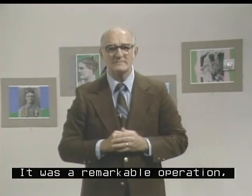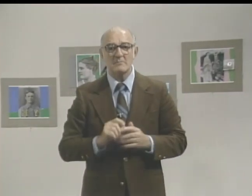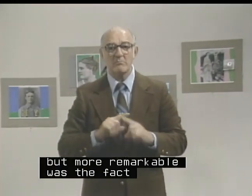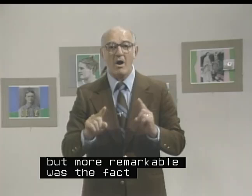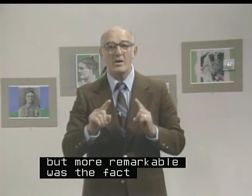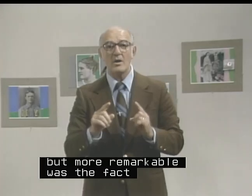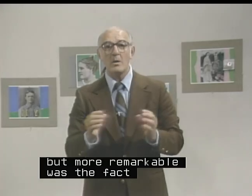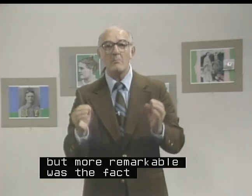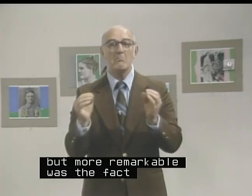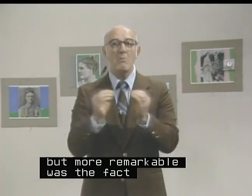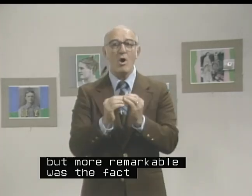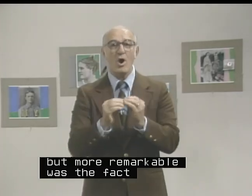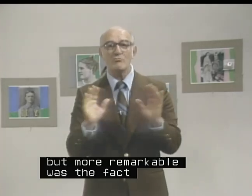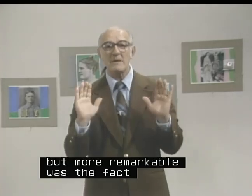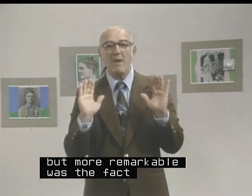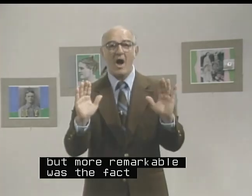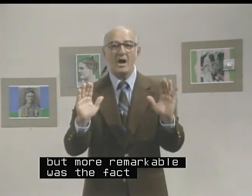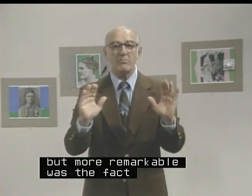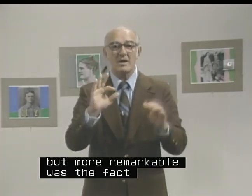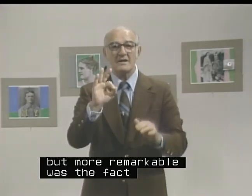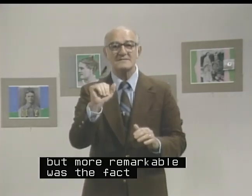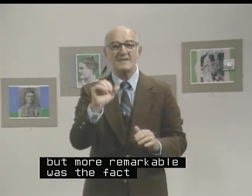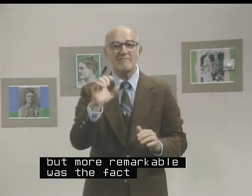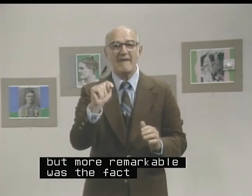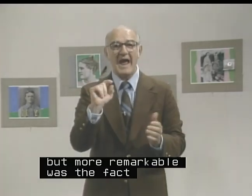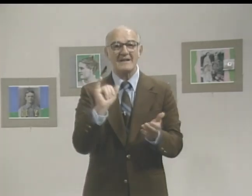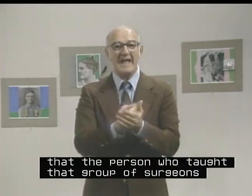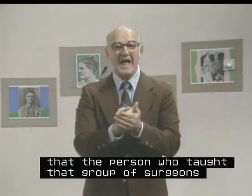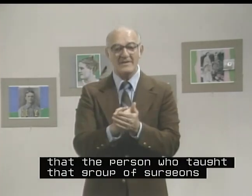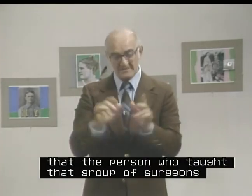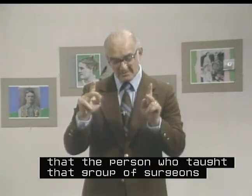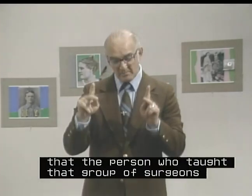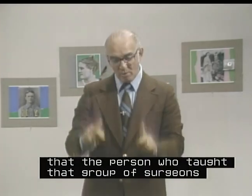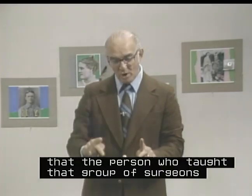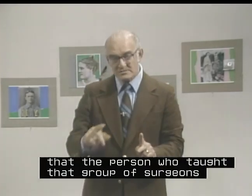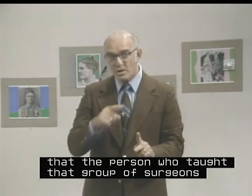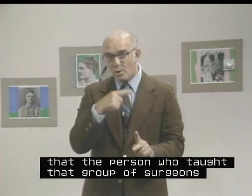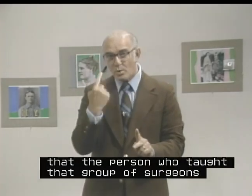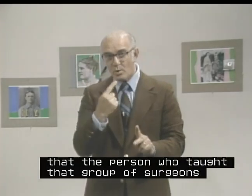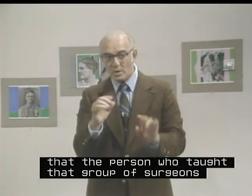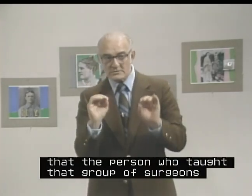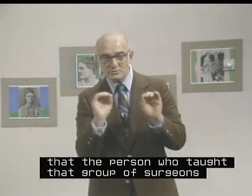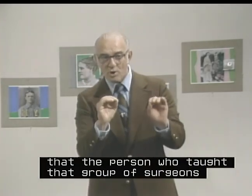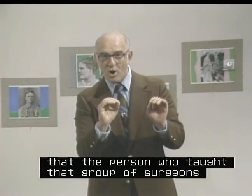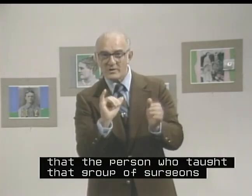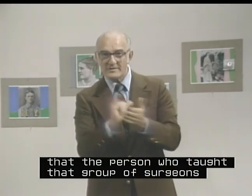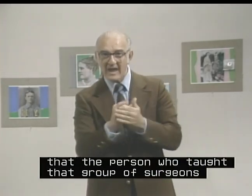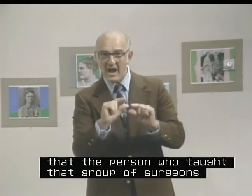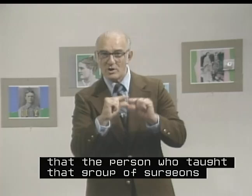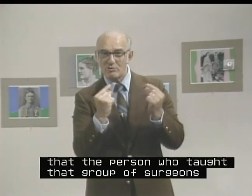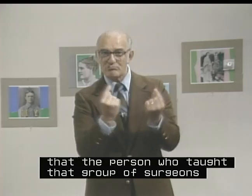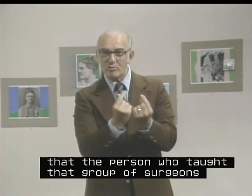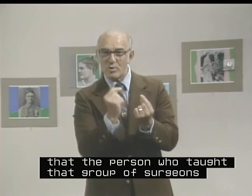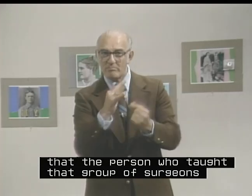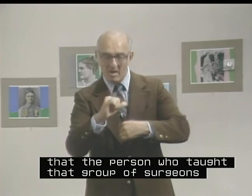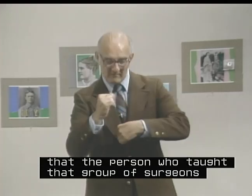But more remarkable is the fact that the person who taught that group of